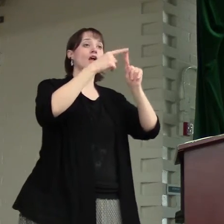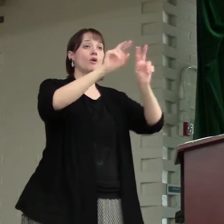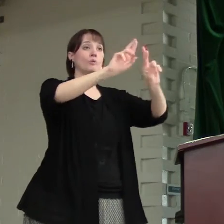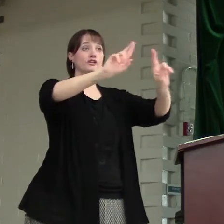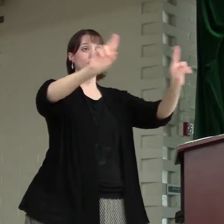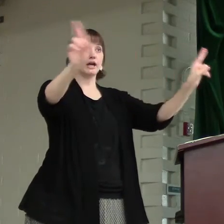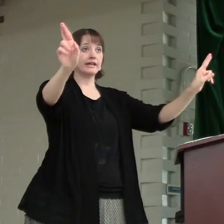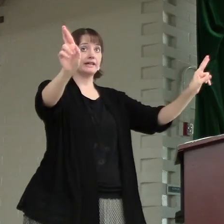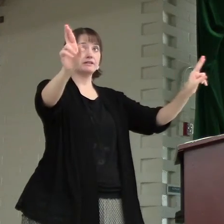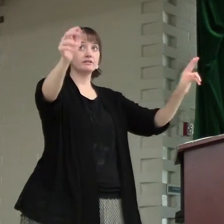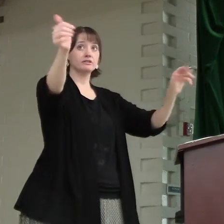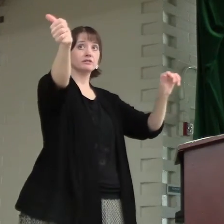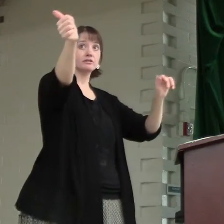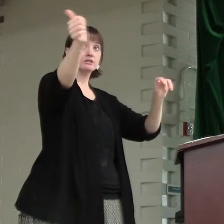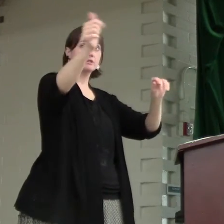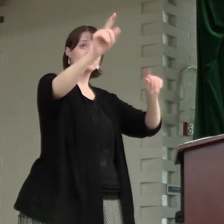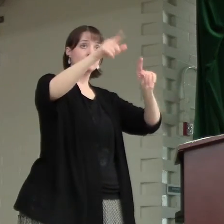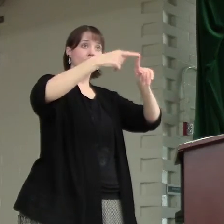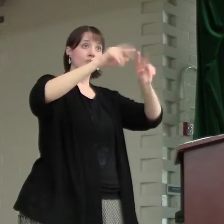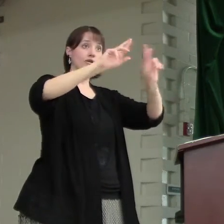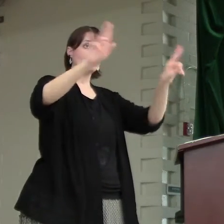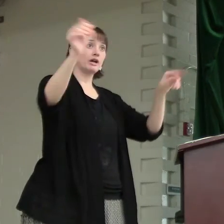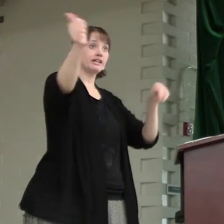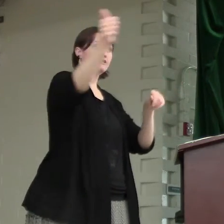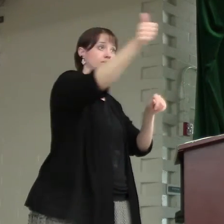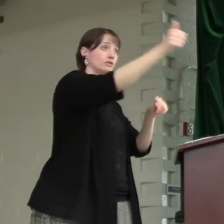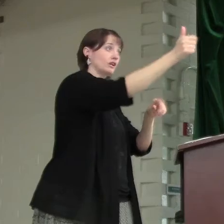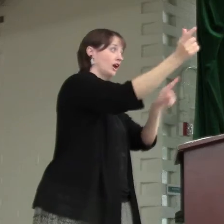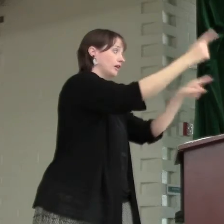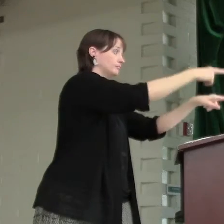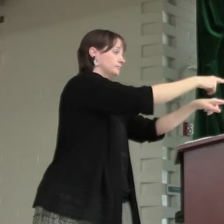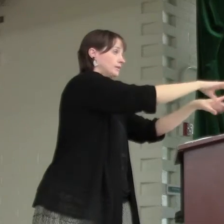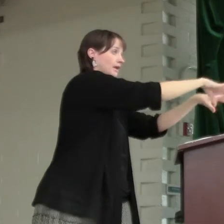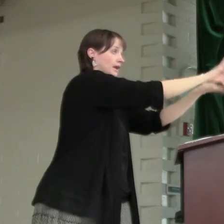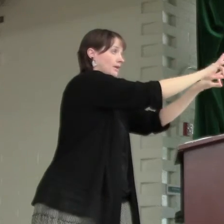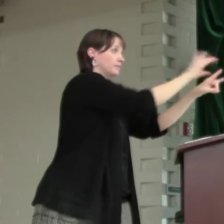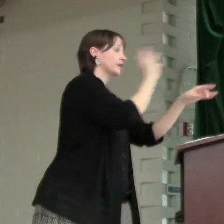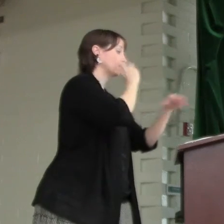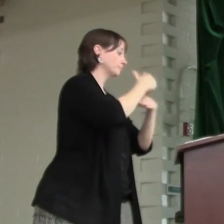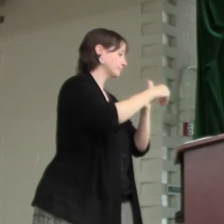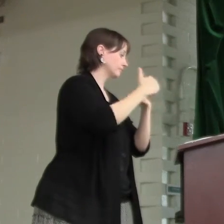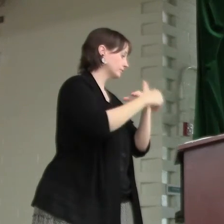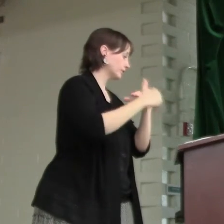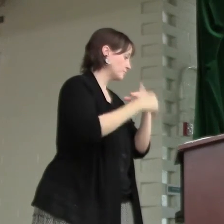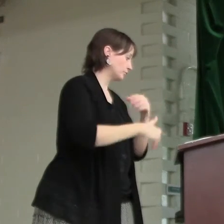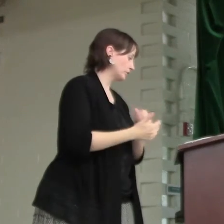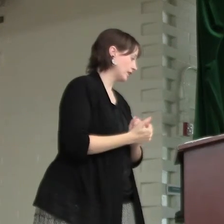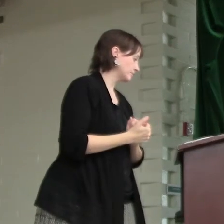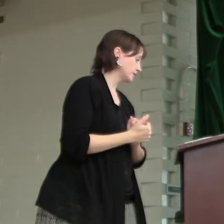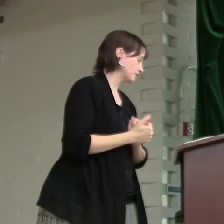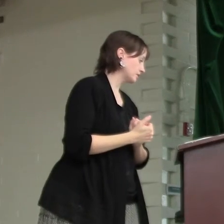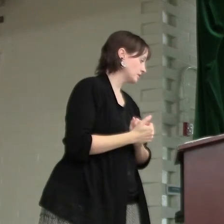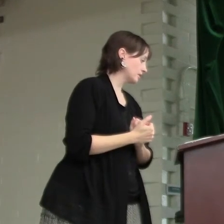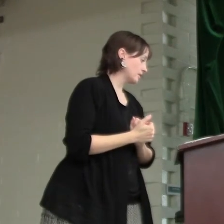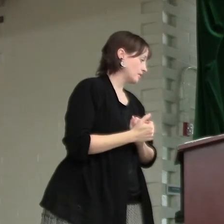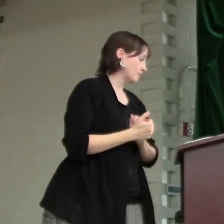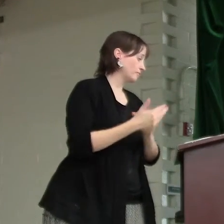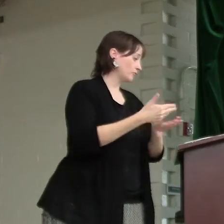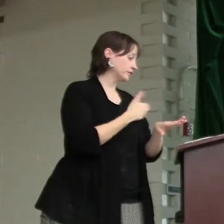when you're ready. When you're ready, you can come and pick up the communion elements. But before we